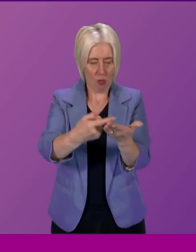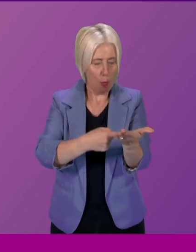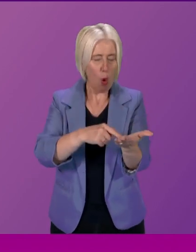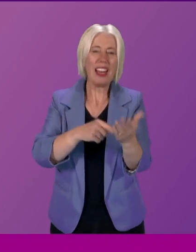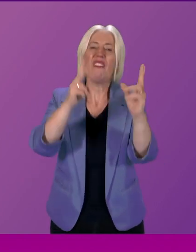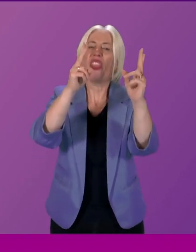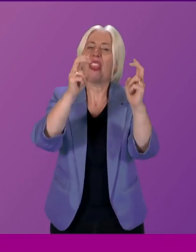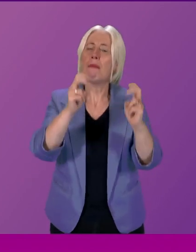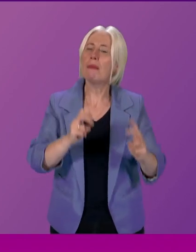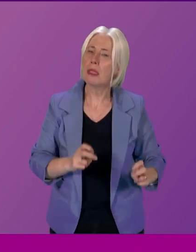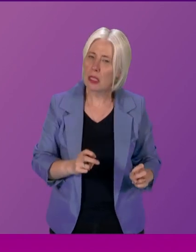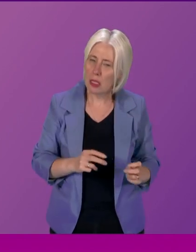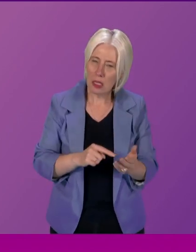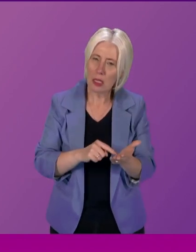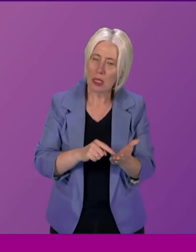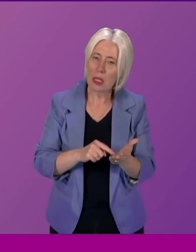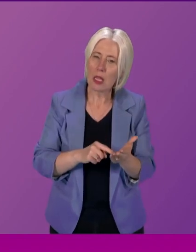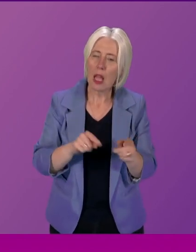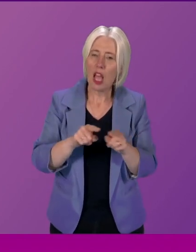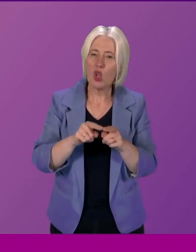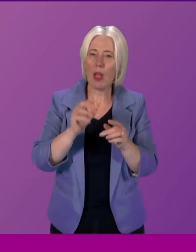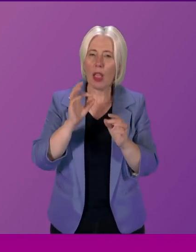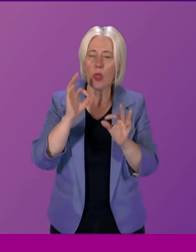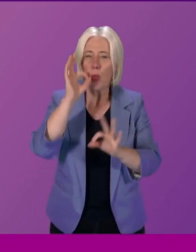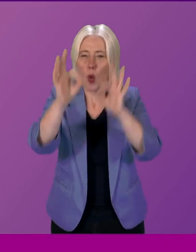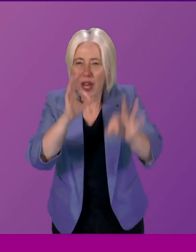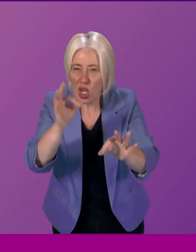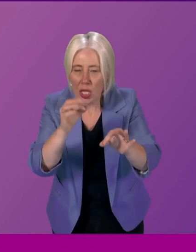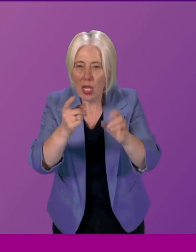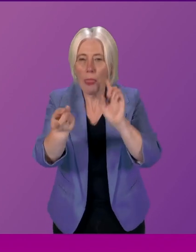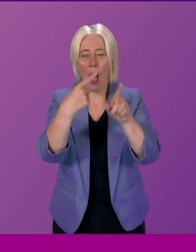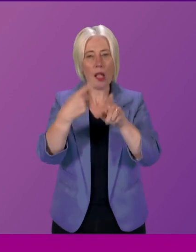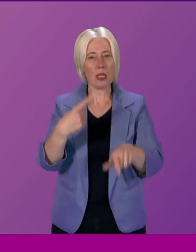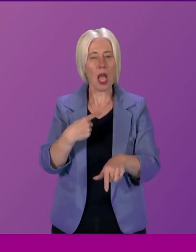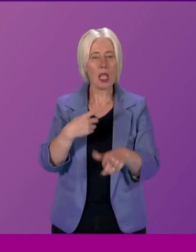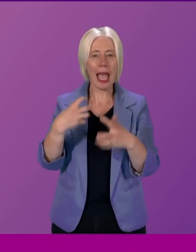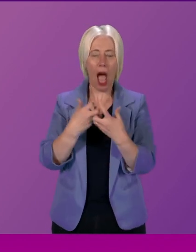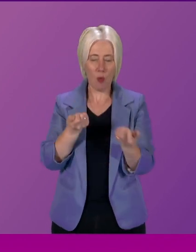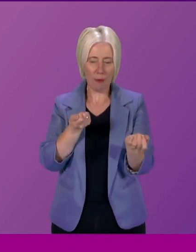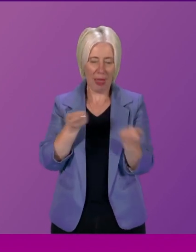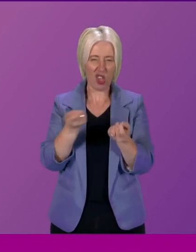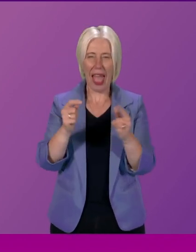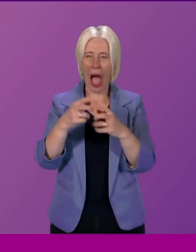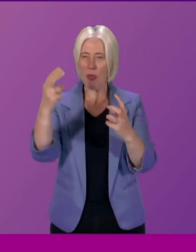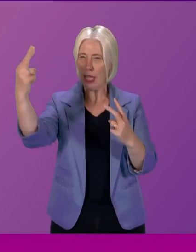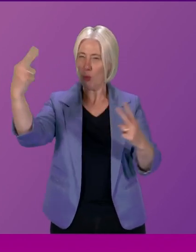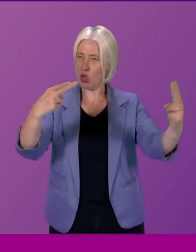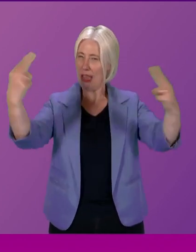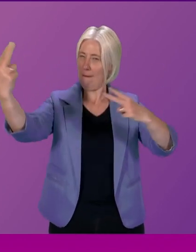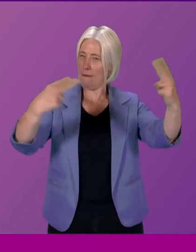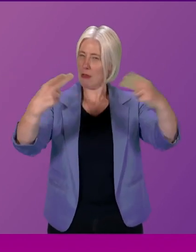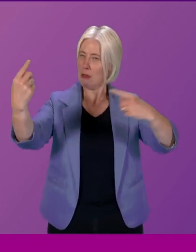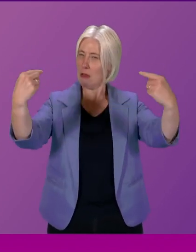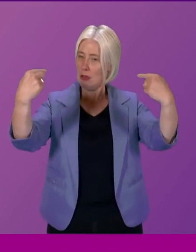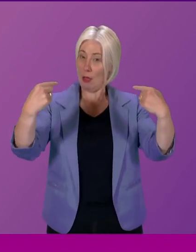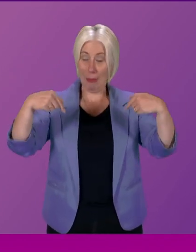and how that was and talked about questions and answers and how that's managed and perceived within this chamber and